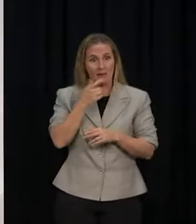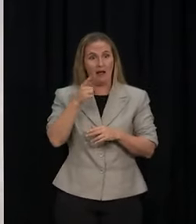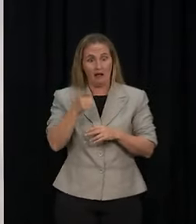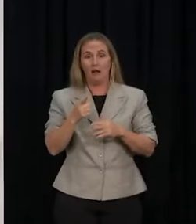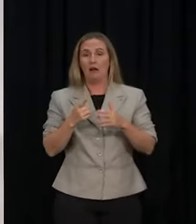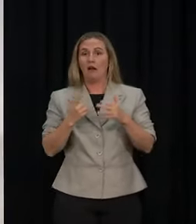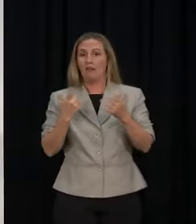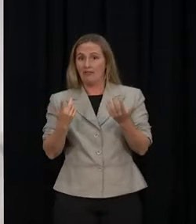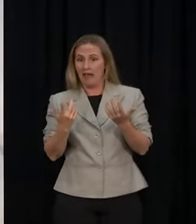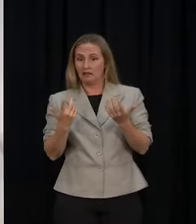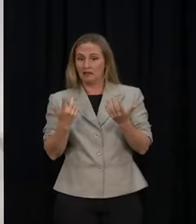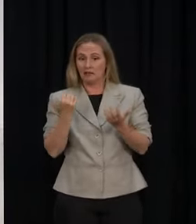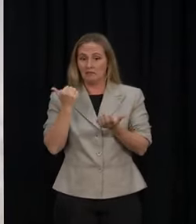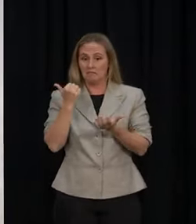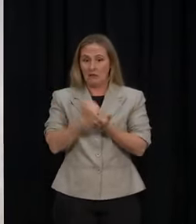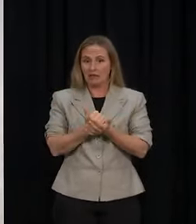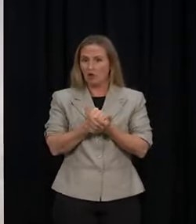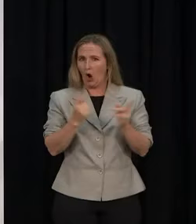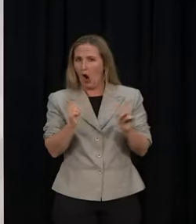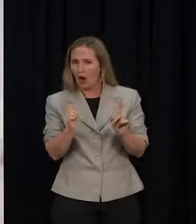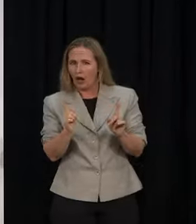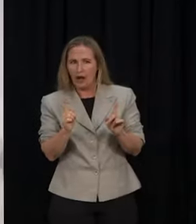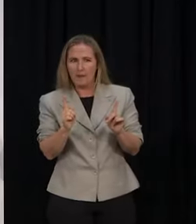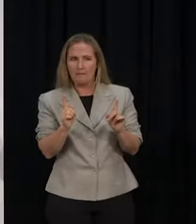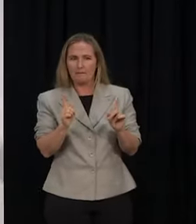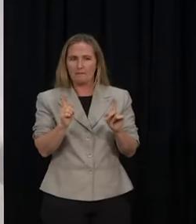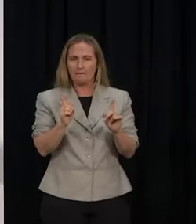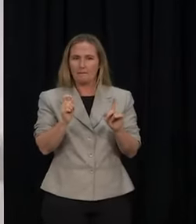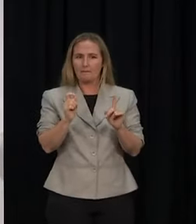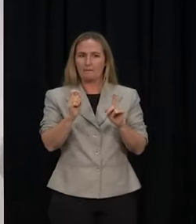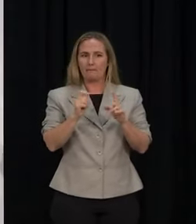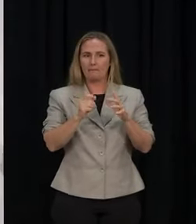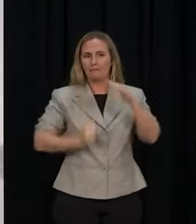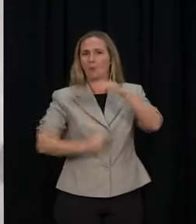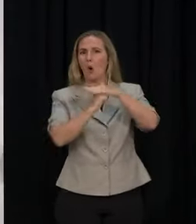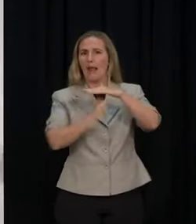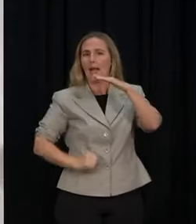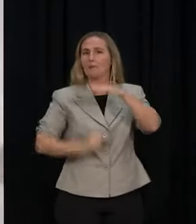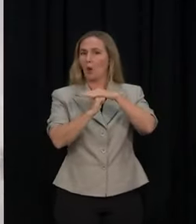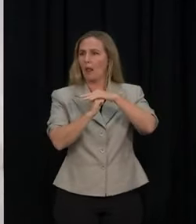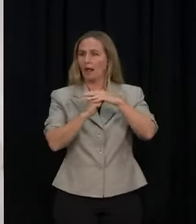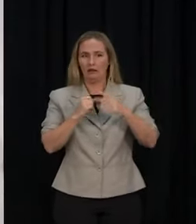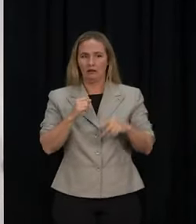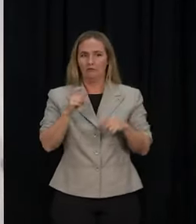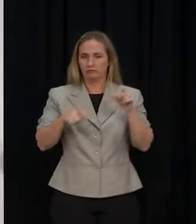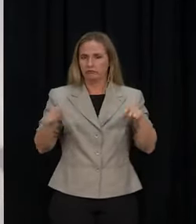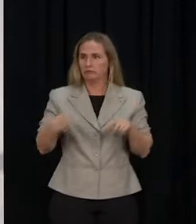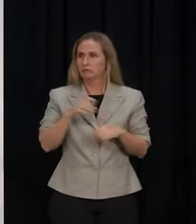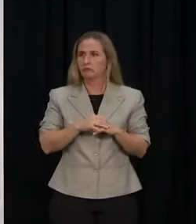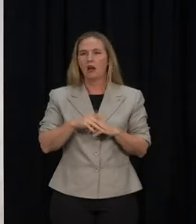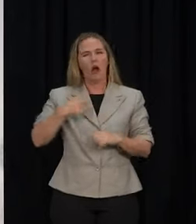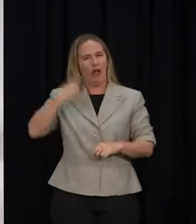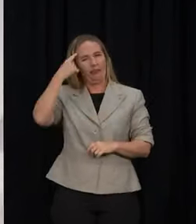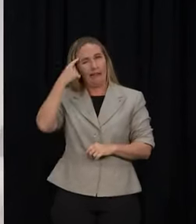That is based on individualised, because you remember our pooling took us up to about 60,000, but when you stop pooling, and that's off the top of my head, it's around 35